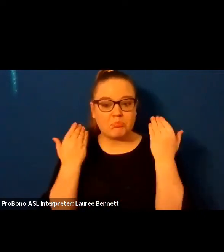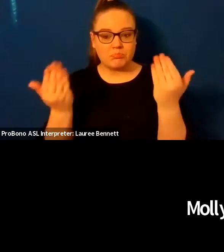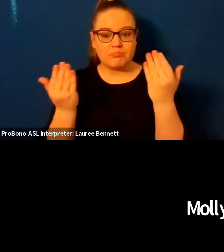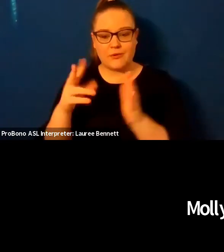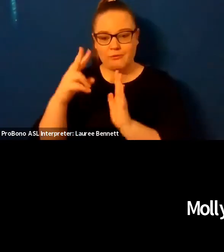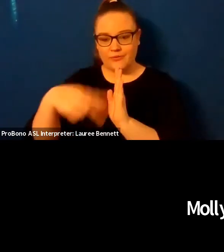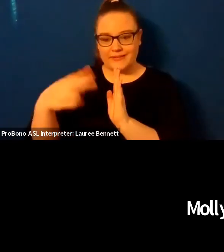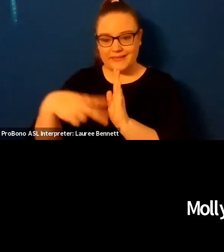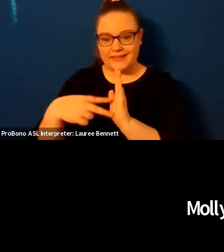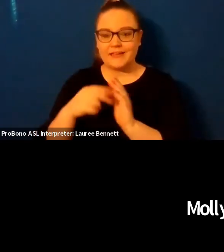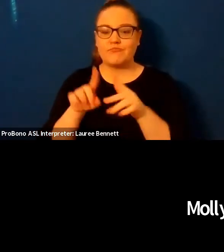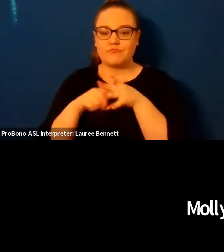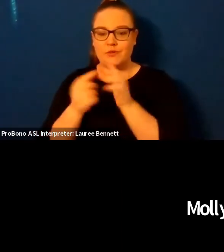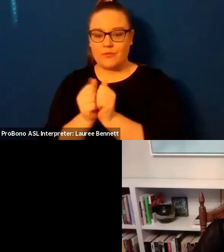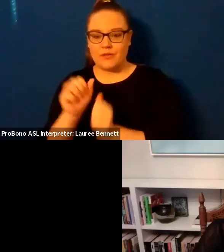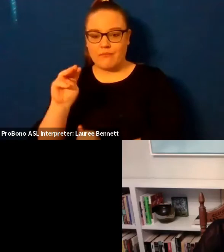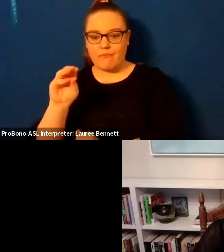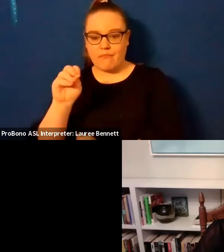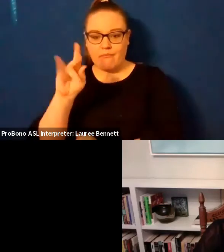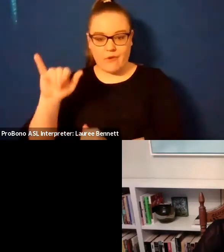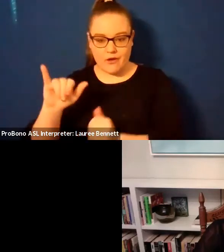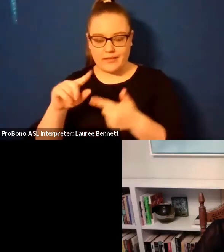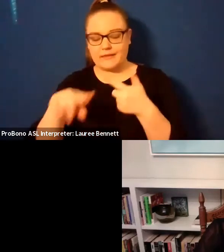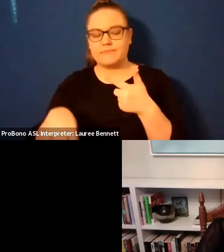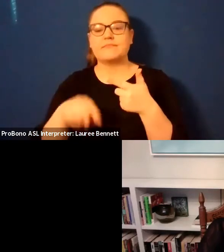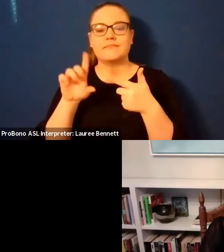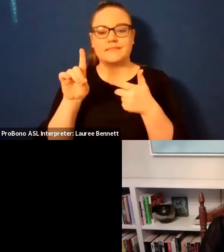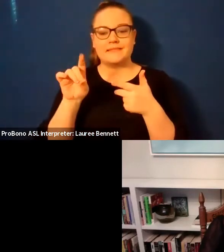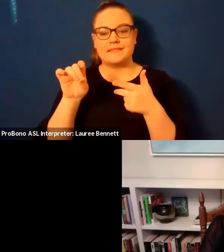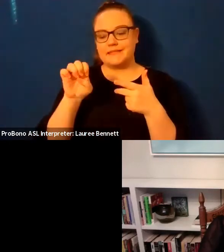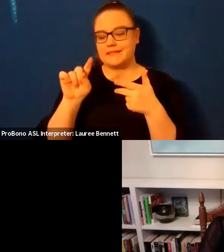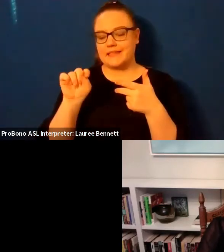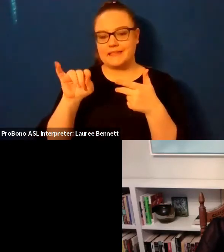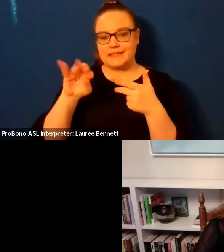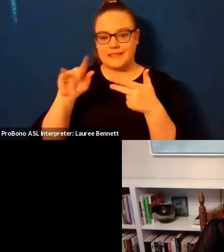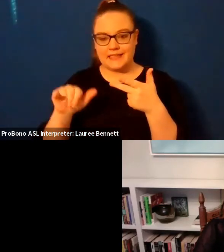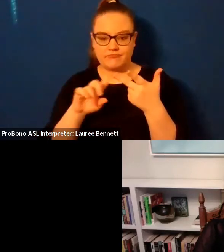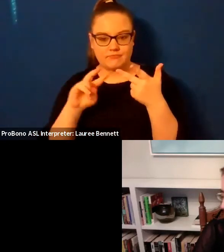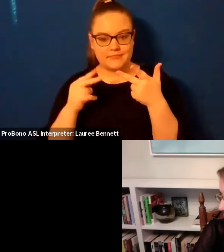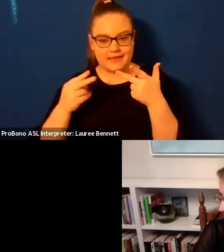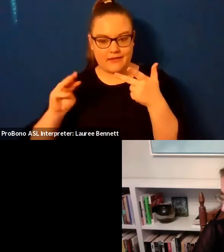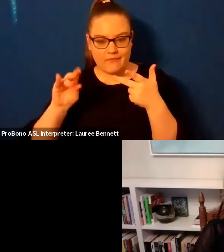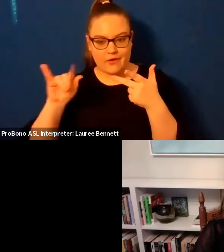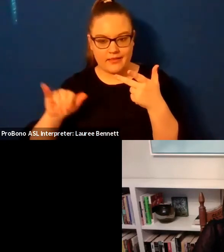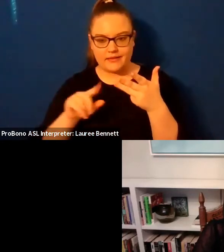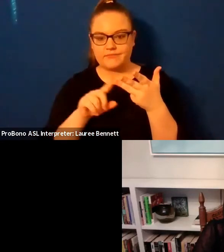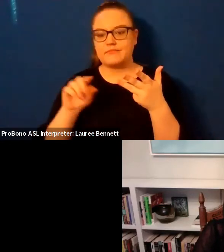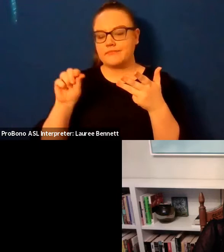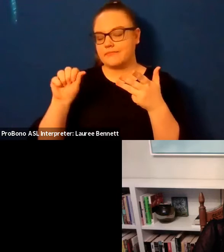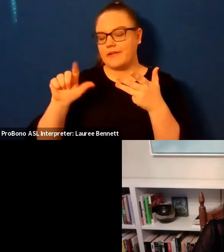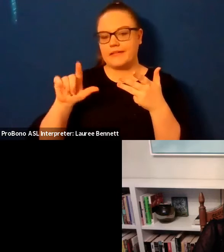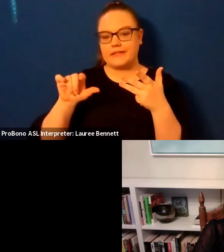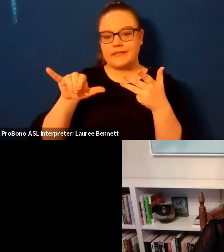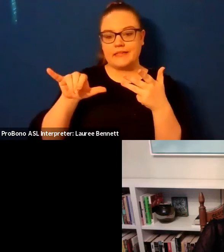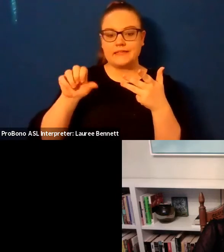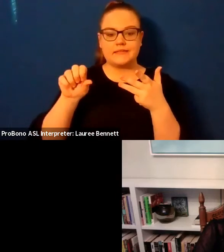kick us off and then it will go destiny molly alicia and then we'll have some conversation before we begin round two so molly